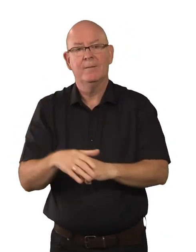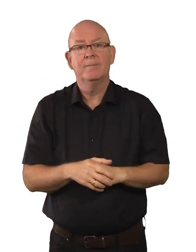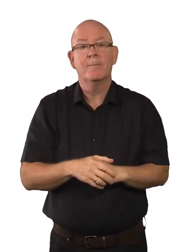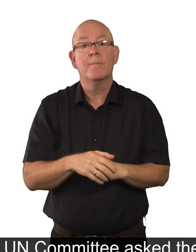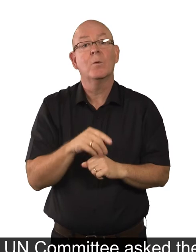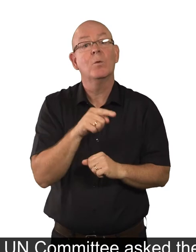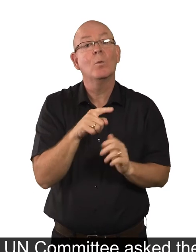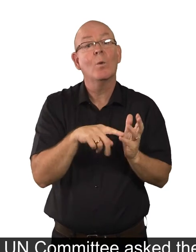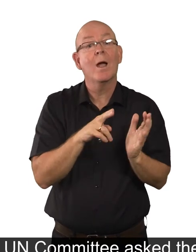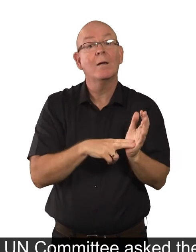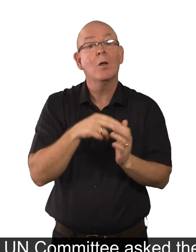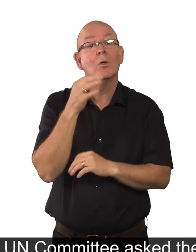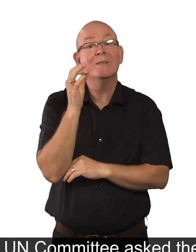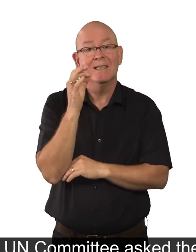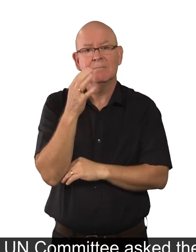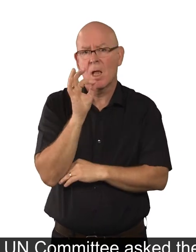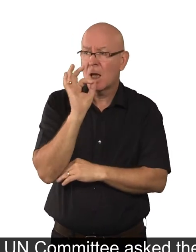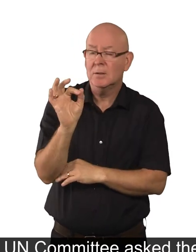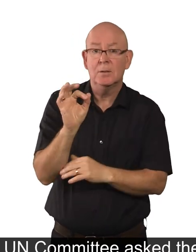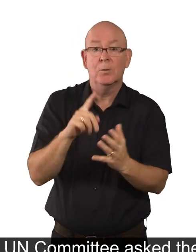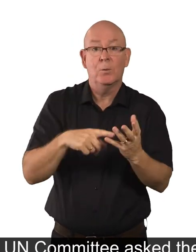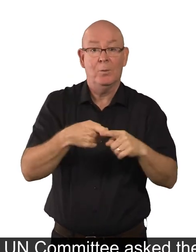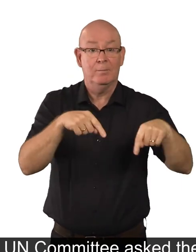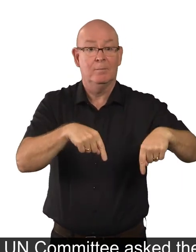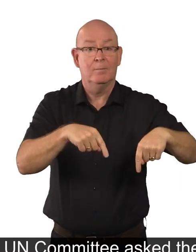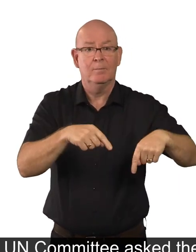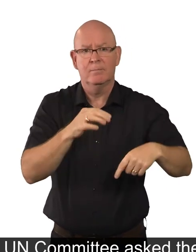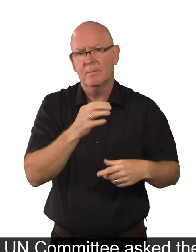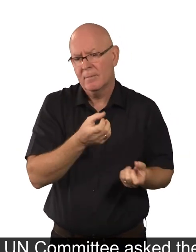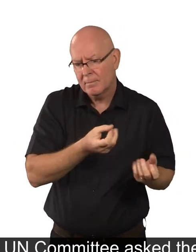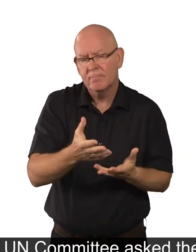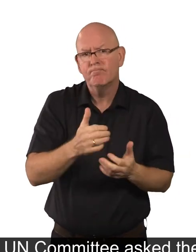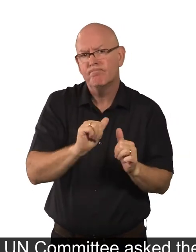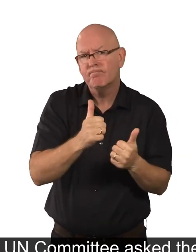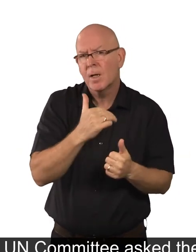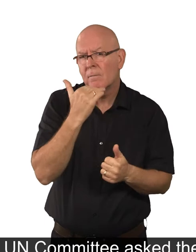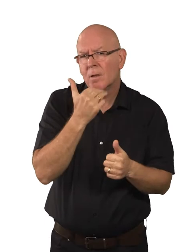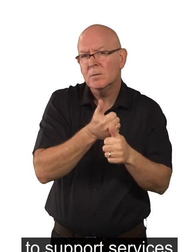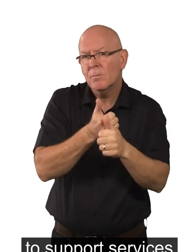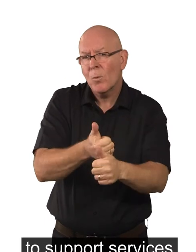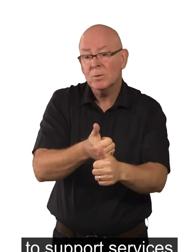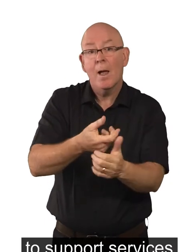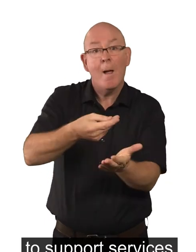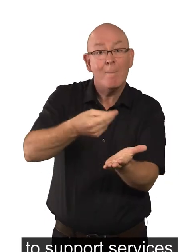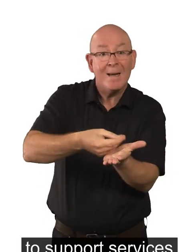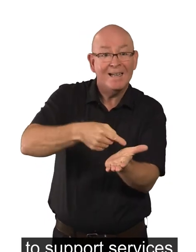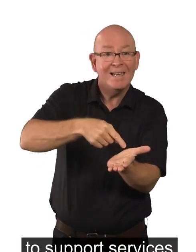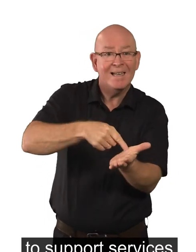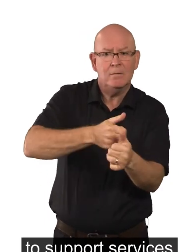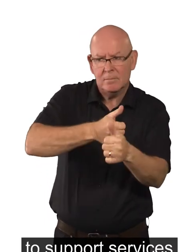The UN committee asked the UK to give enough support and money to support services for disabled